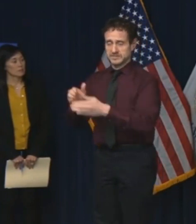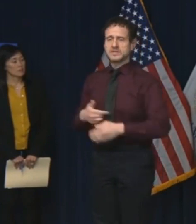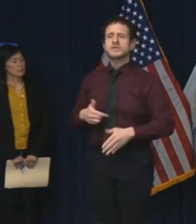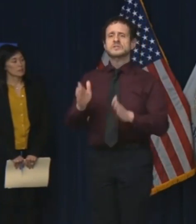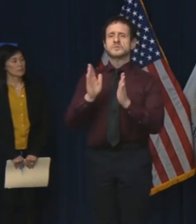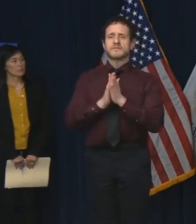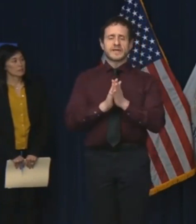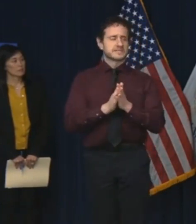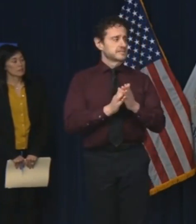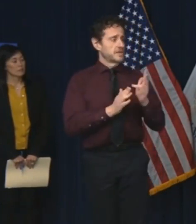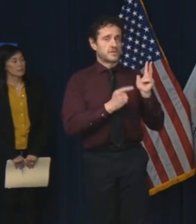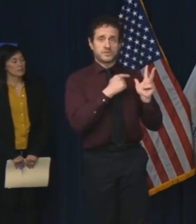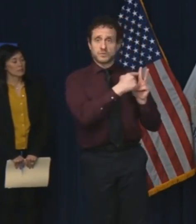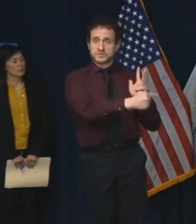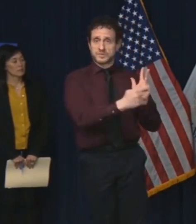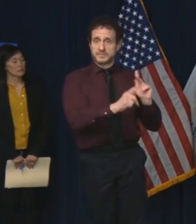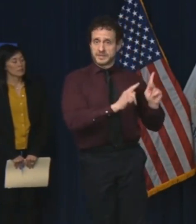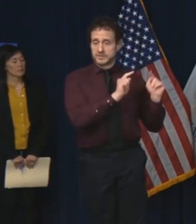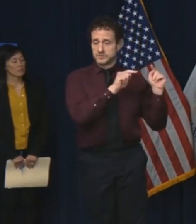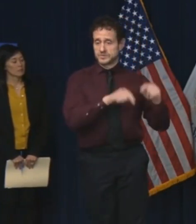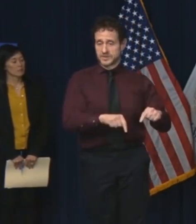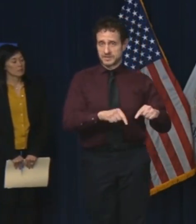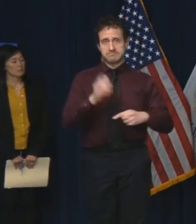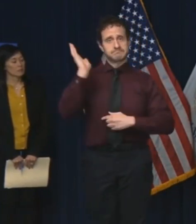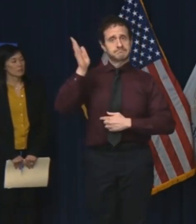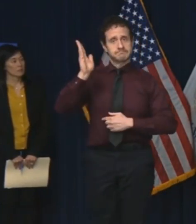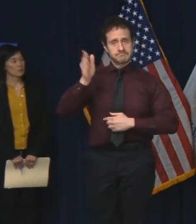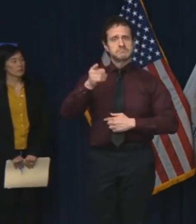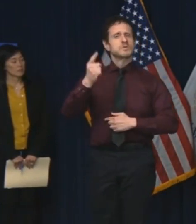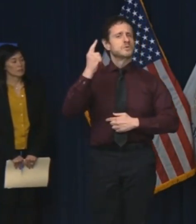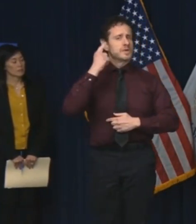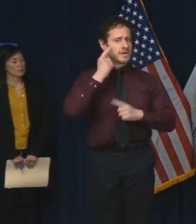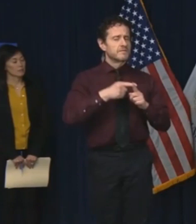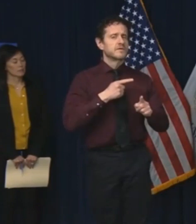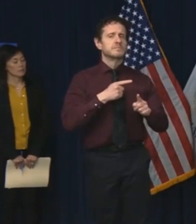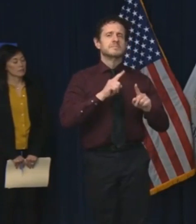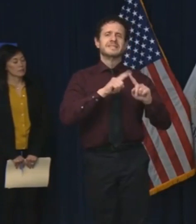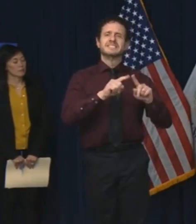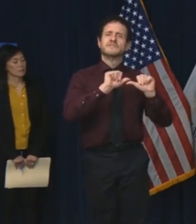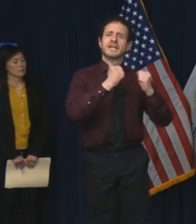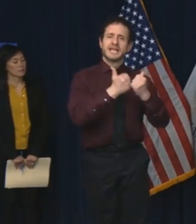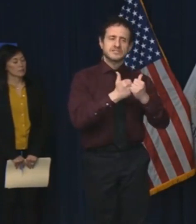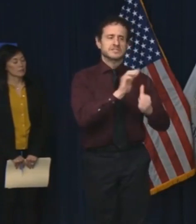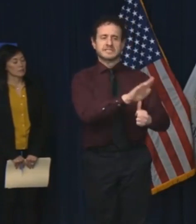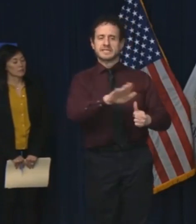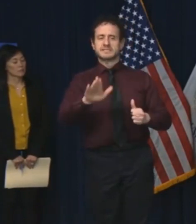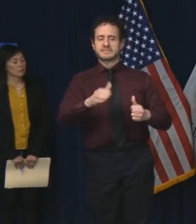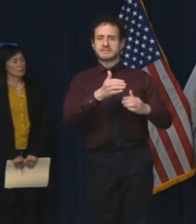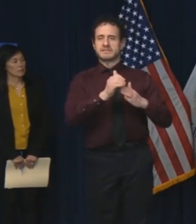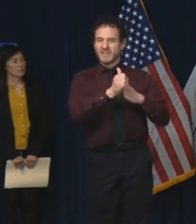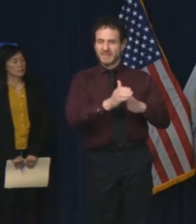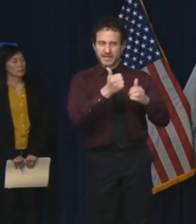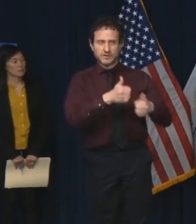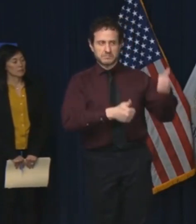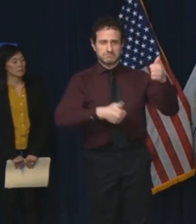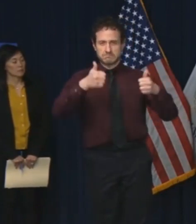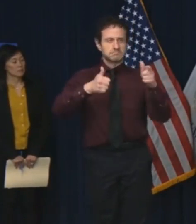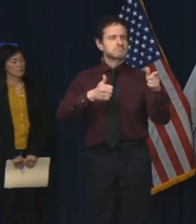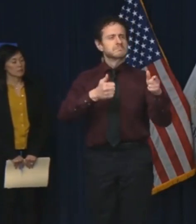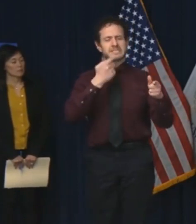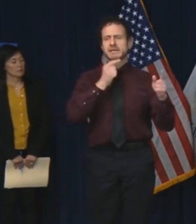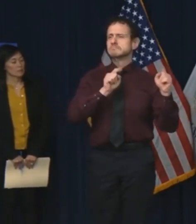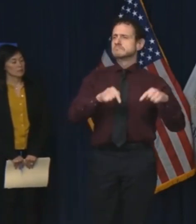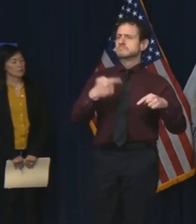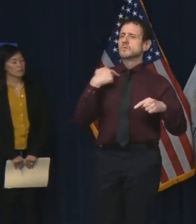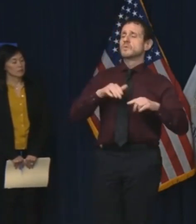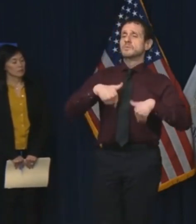of them to join today's daily update so that you can hear directly from agency leadership about how they are managing to provide